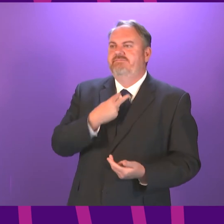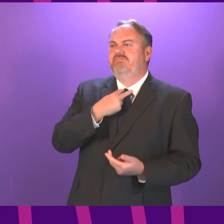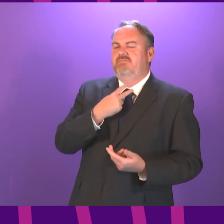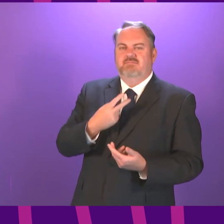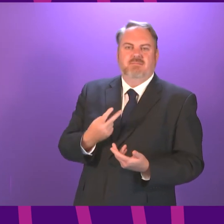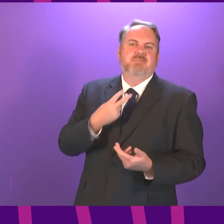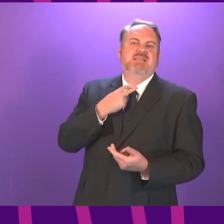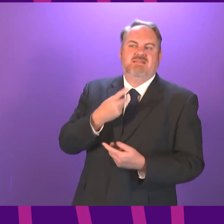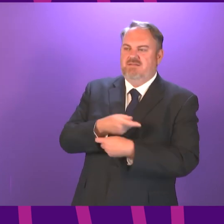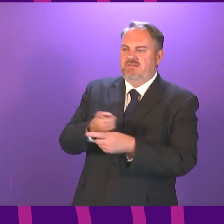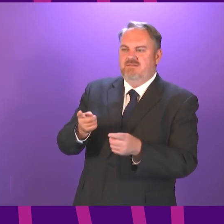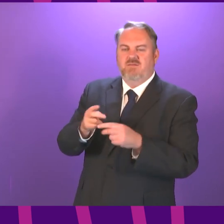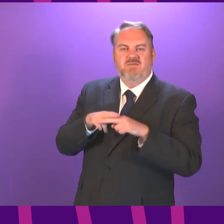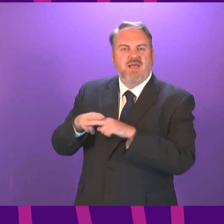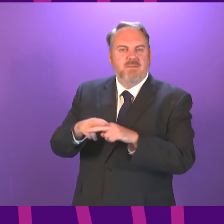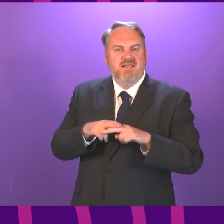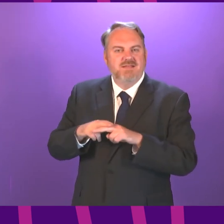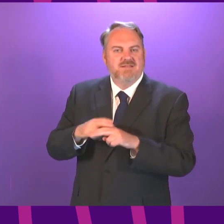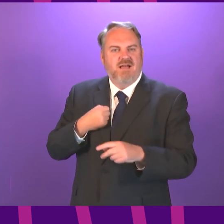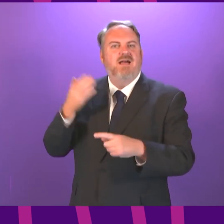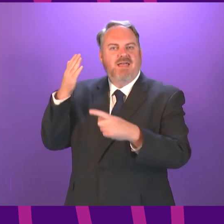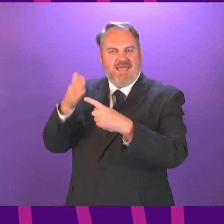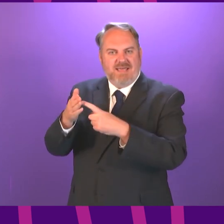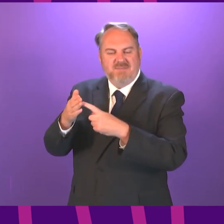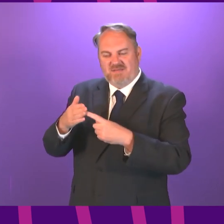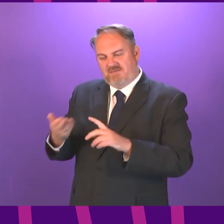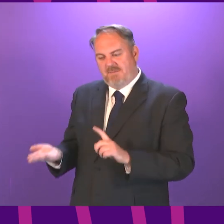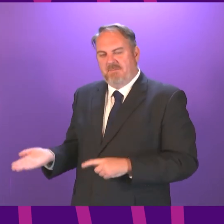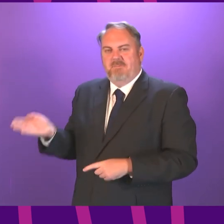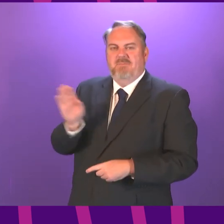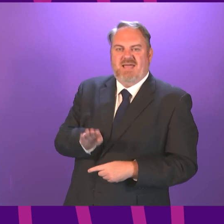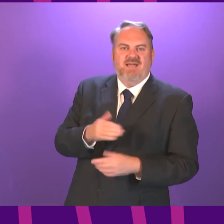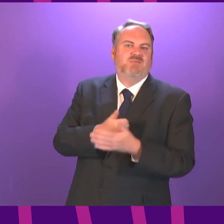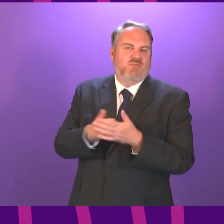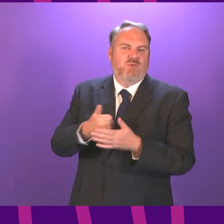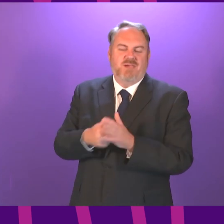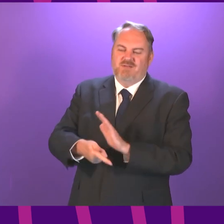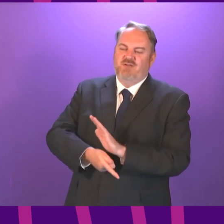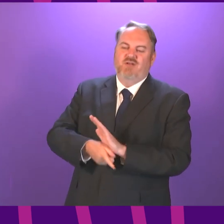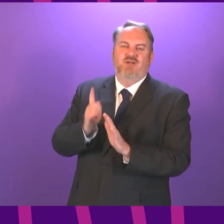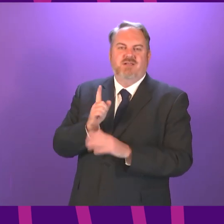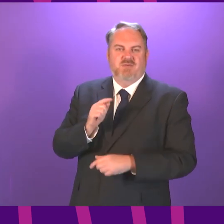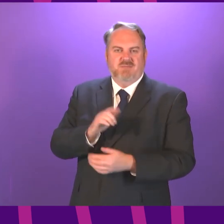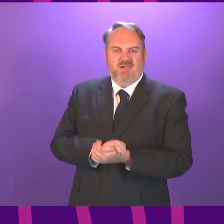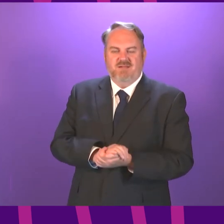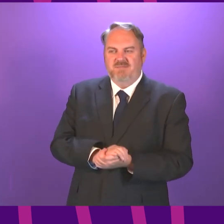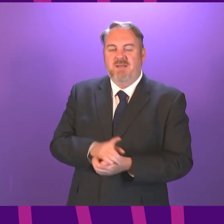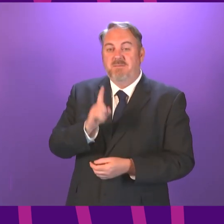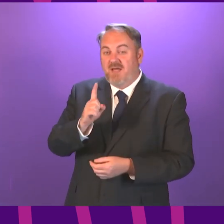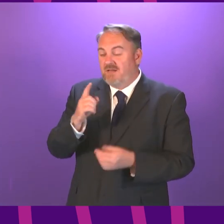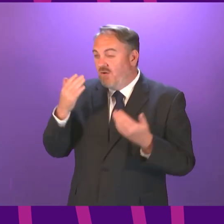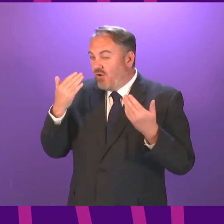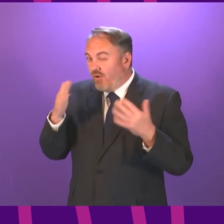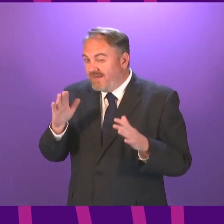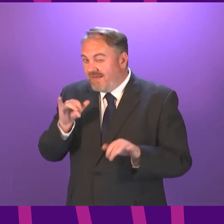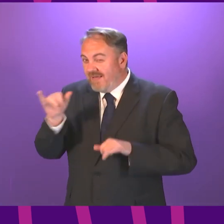why we want to get back to normal there as in every other aspect of life as quickly as possible for non essential travel for holidays my